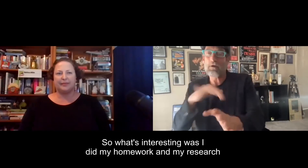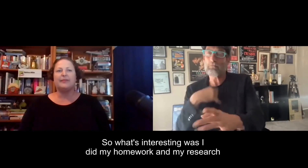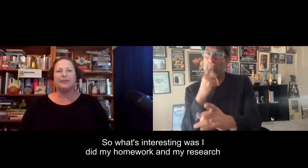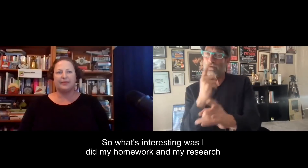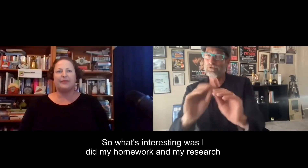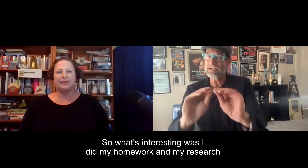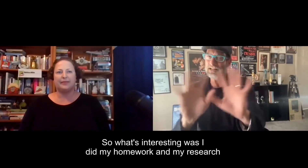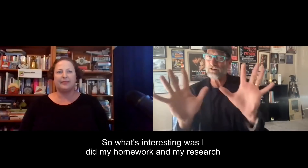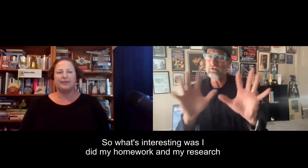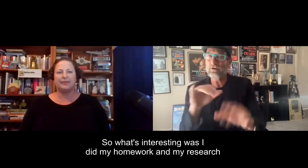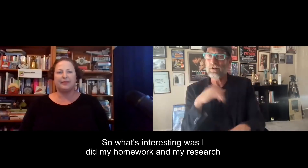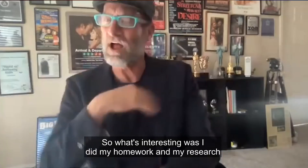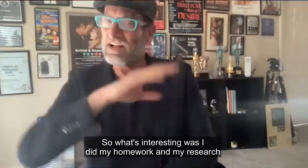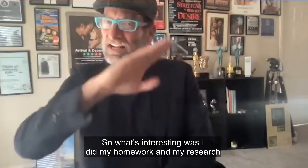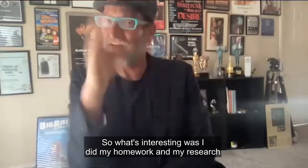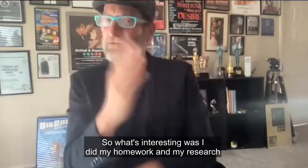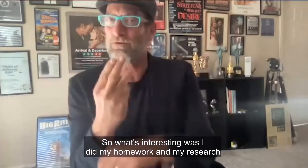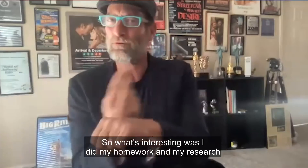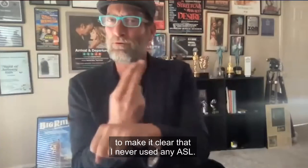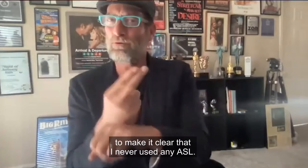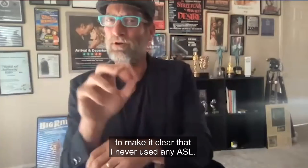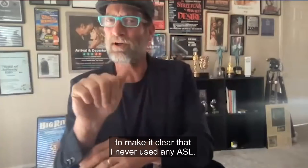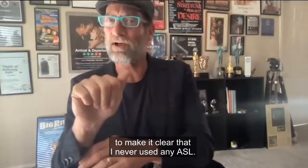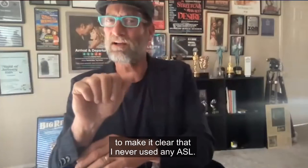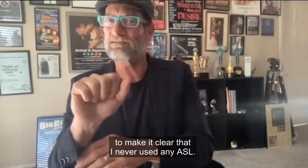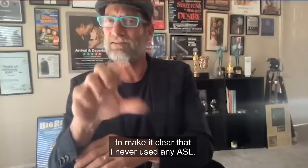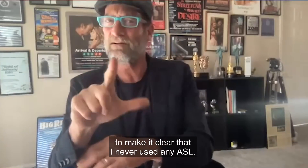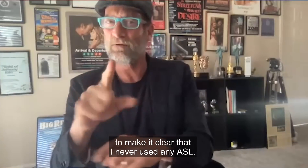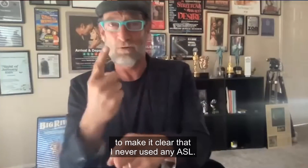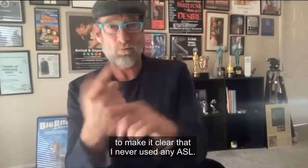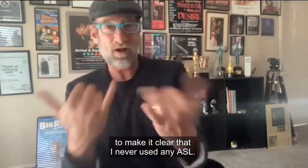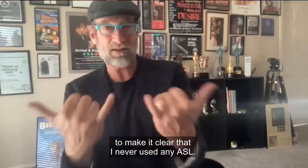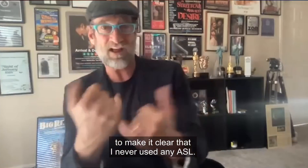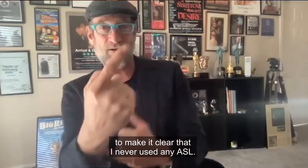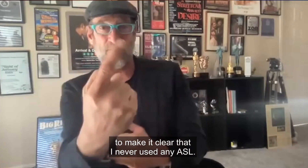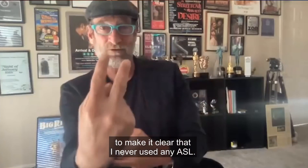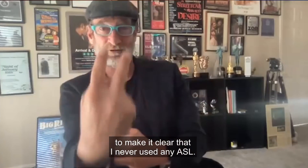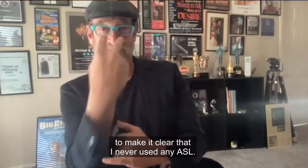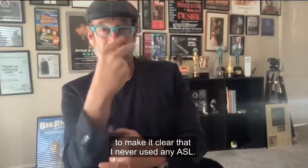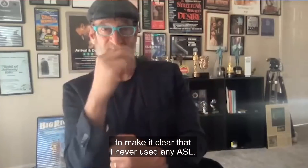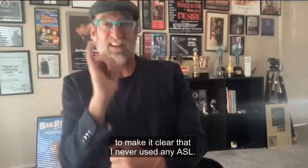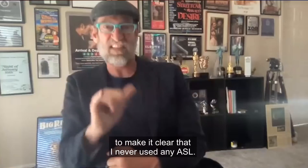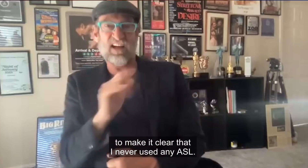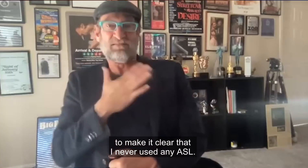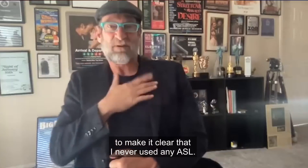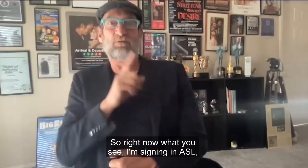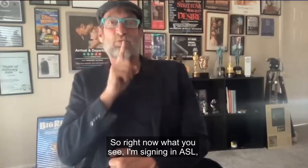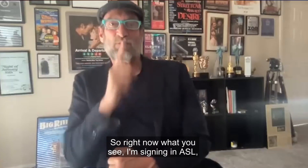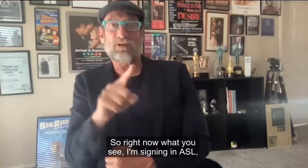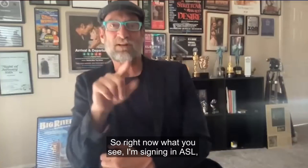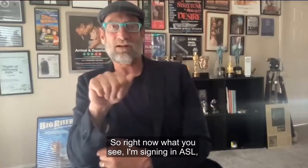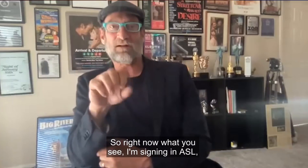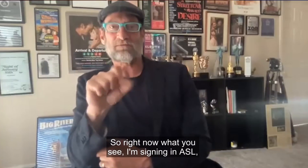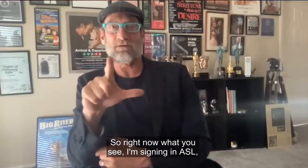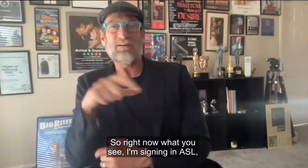interesting was I did my homework and my research to make it clear that I never used any ASL. So right now what you see,